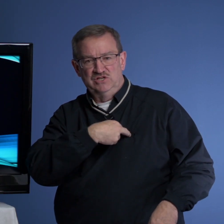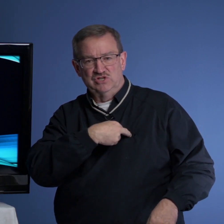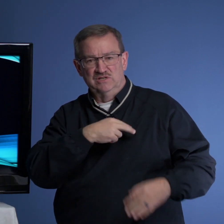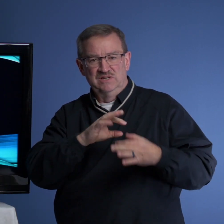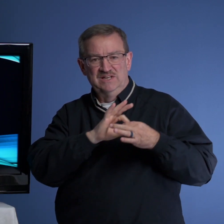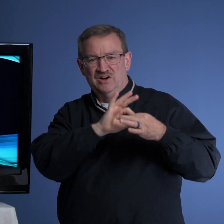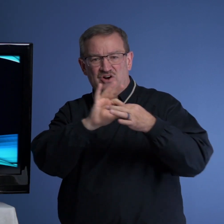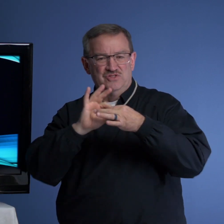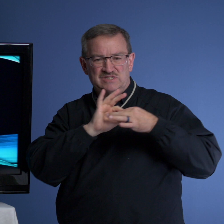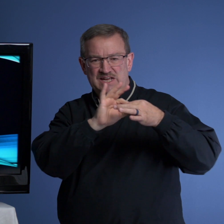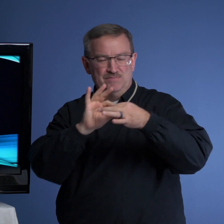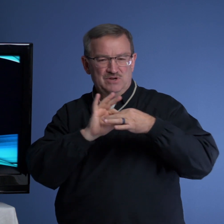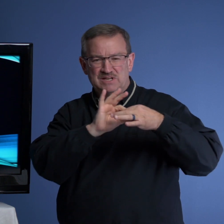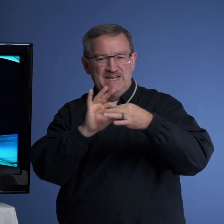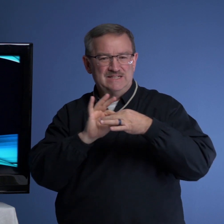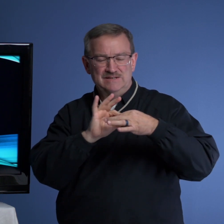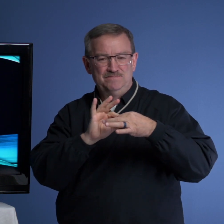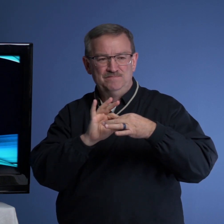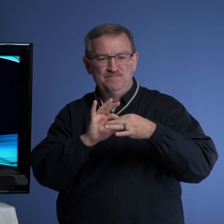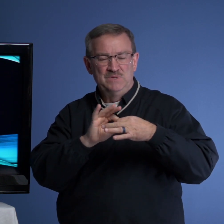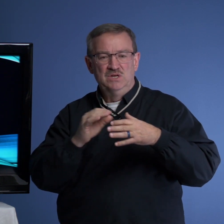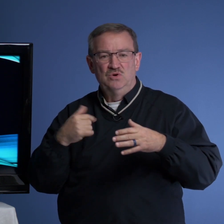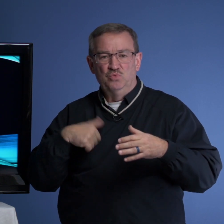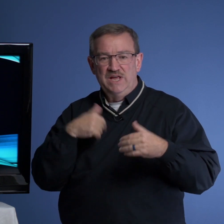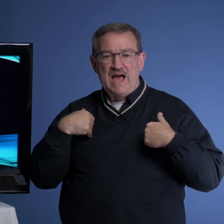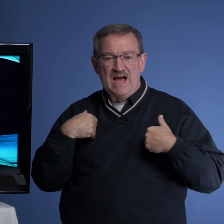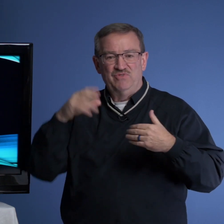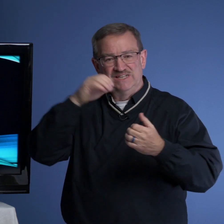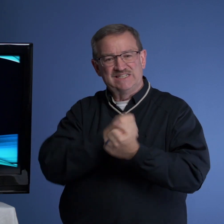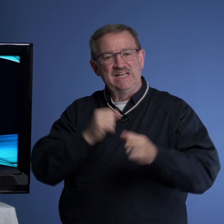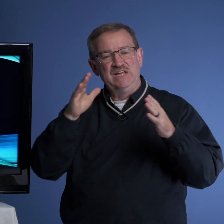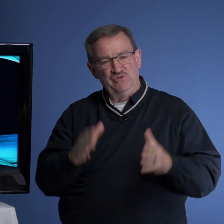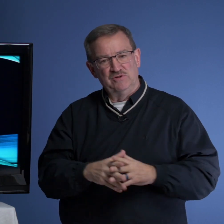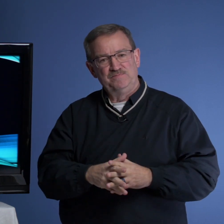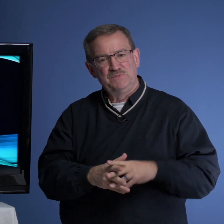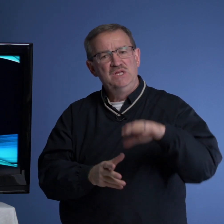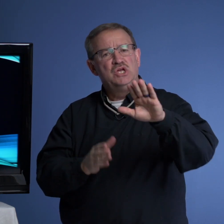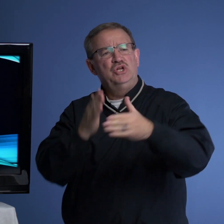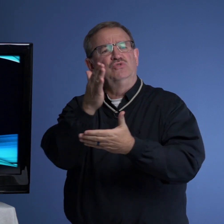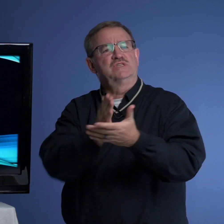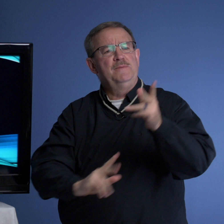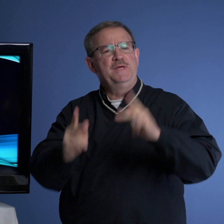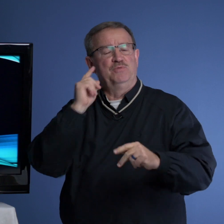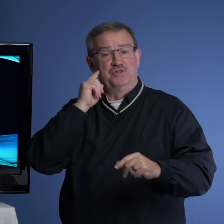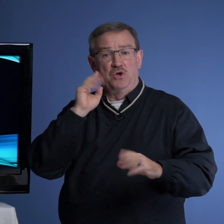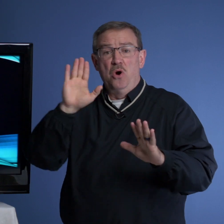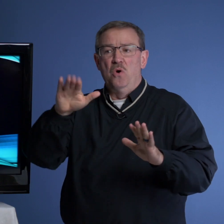are the same. They're connected. We have a Savior. You know, some people think, oh,